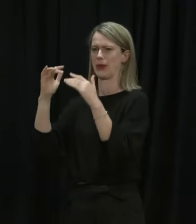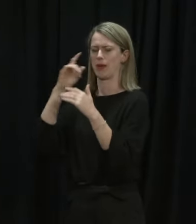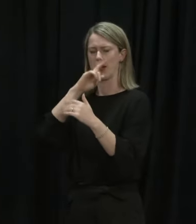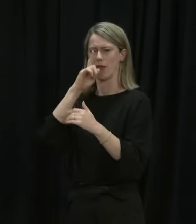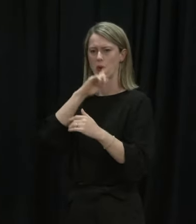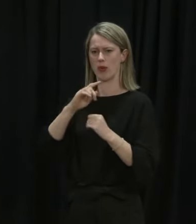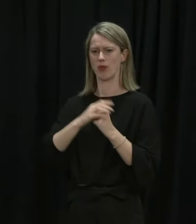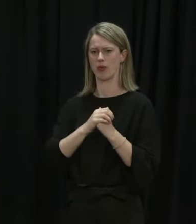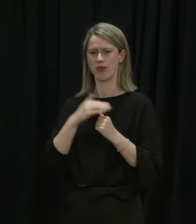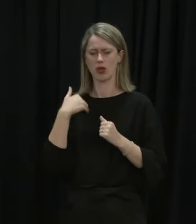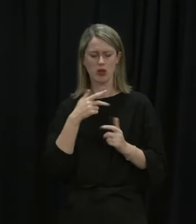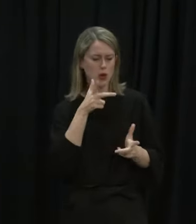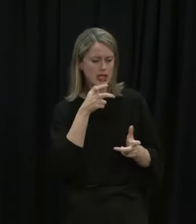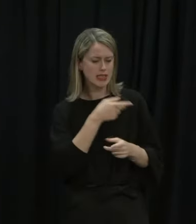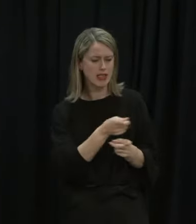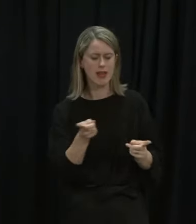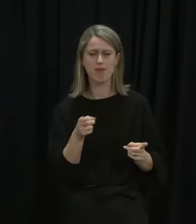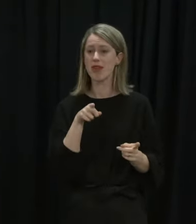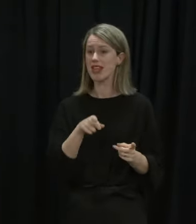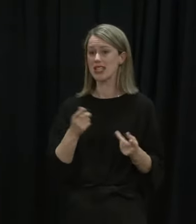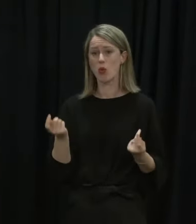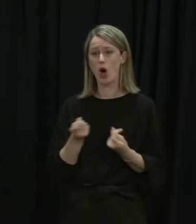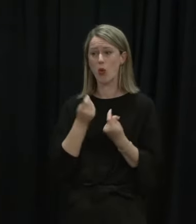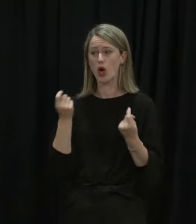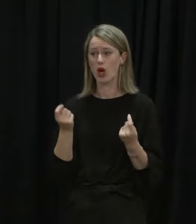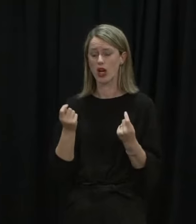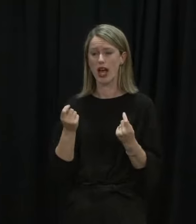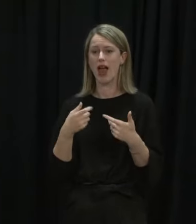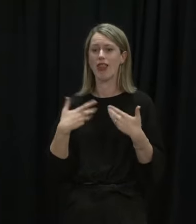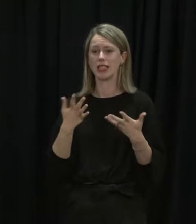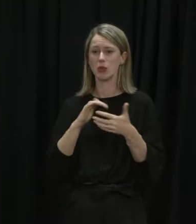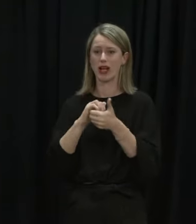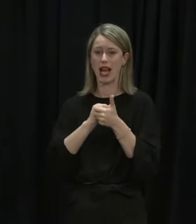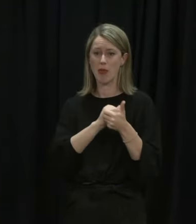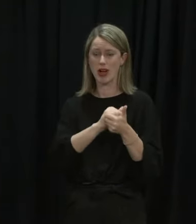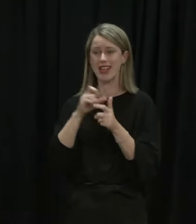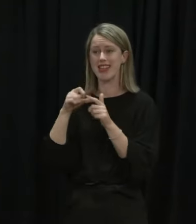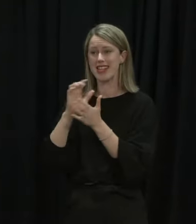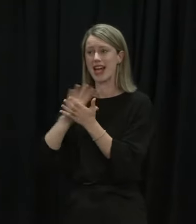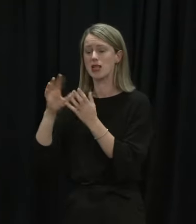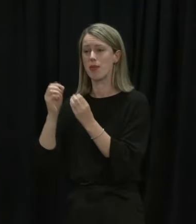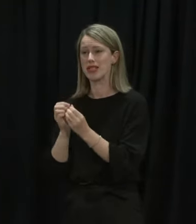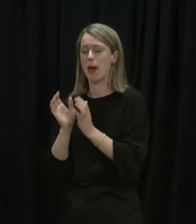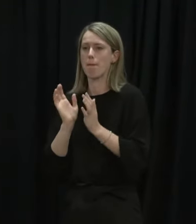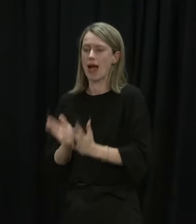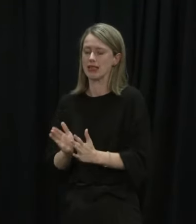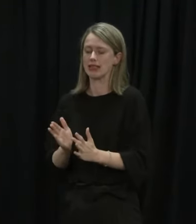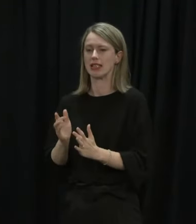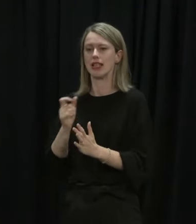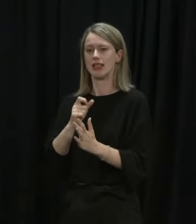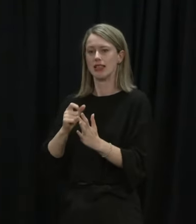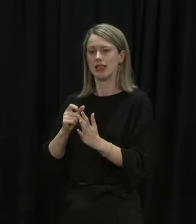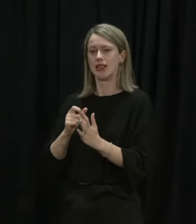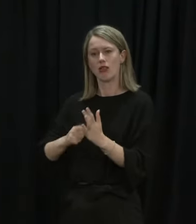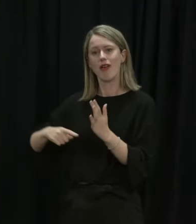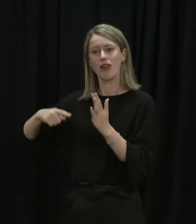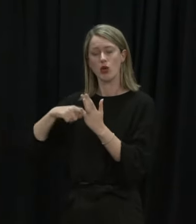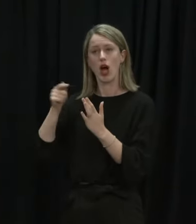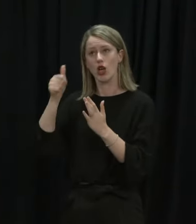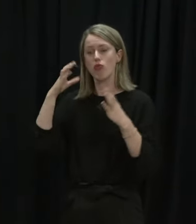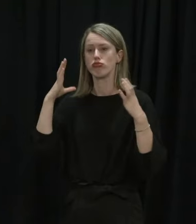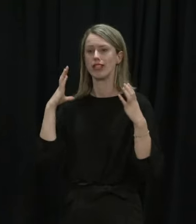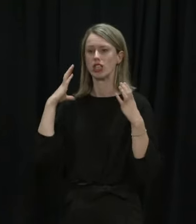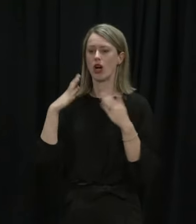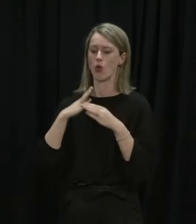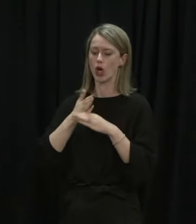We have to listen to them but this won't work unless we're collaborating. The DHBs are vital cogs in this. They're under a lot of pressure,